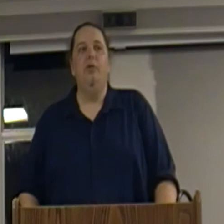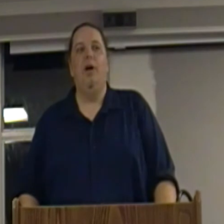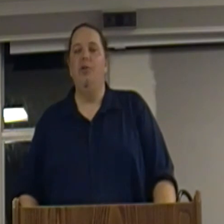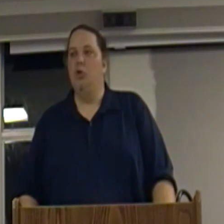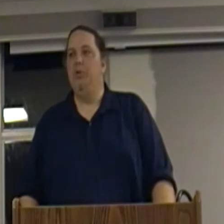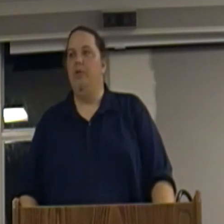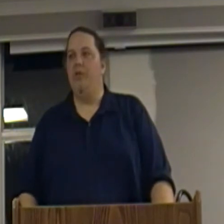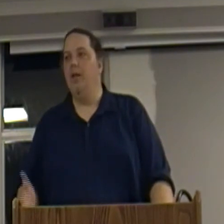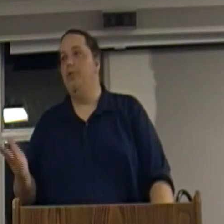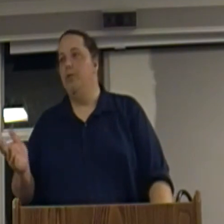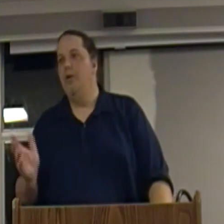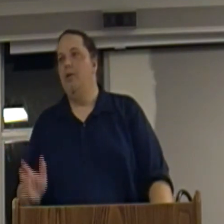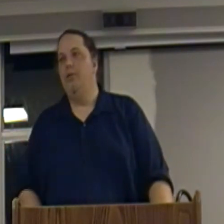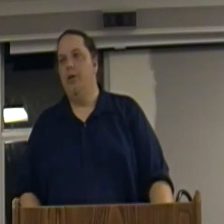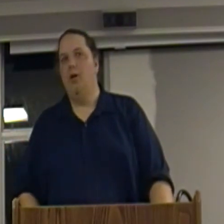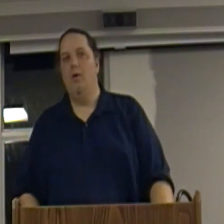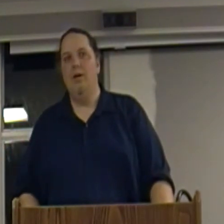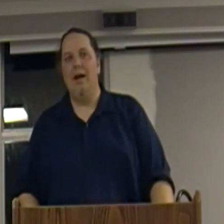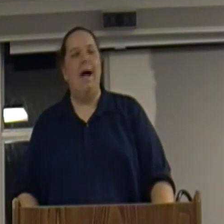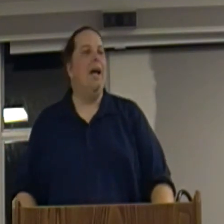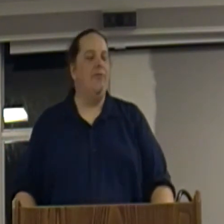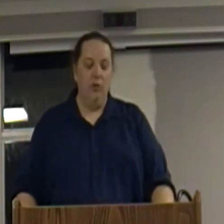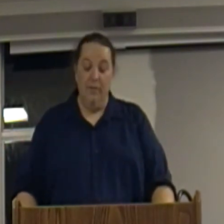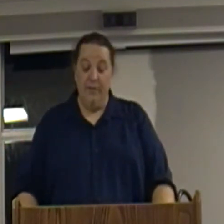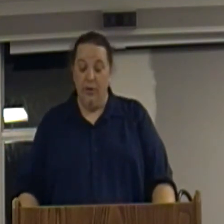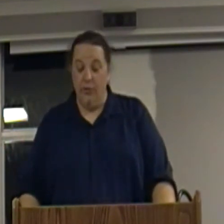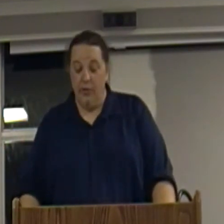going to do unscrupulous things so I have to do them first.